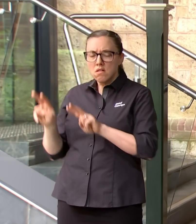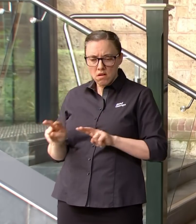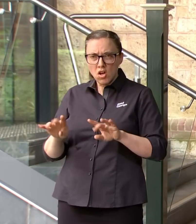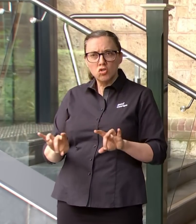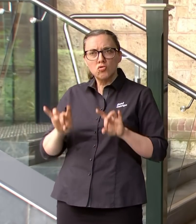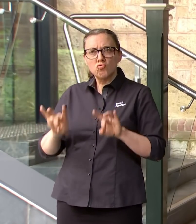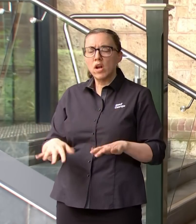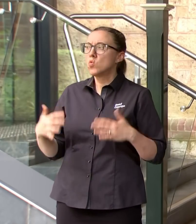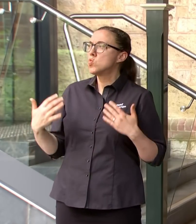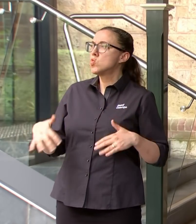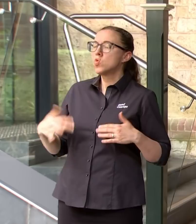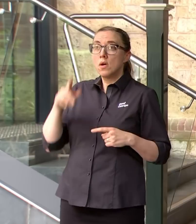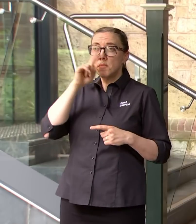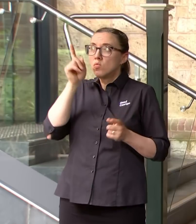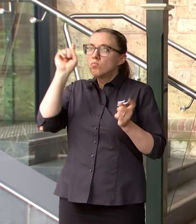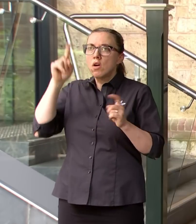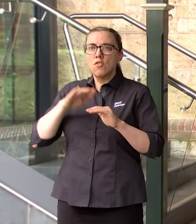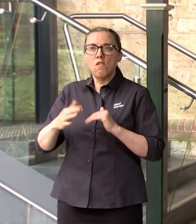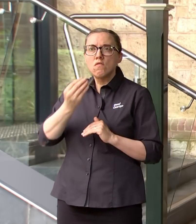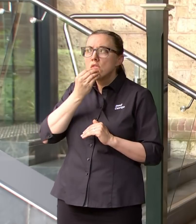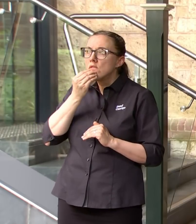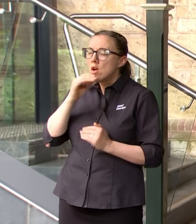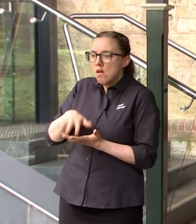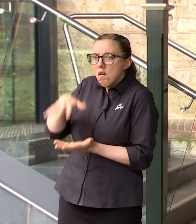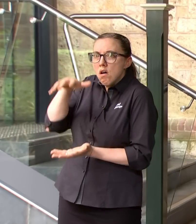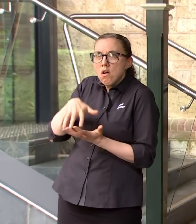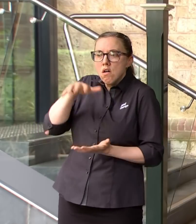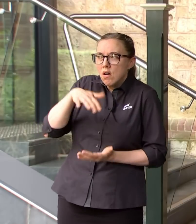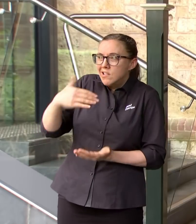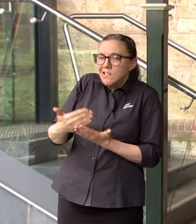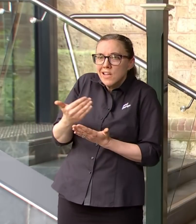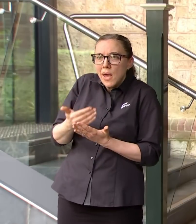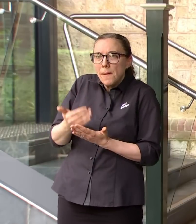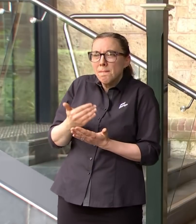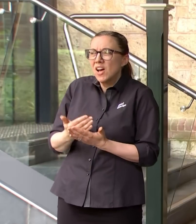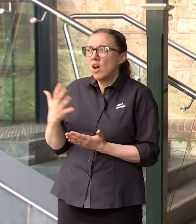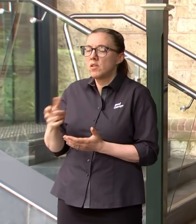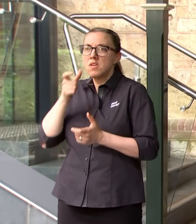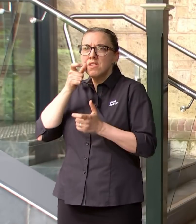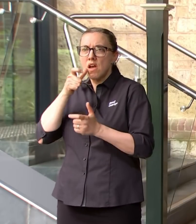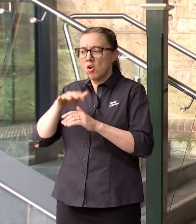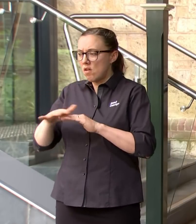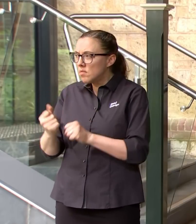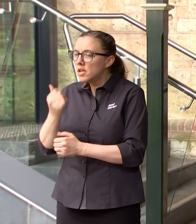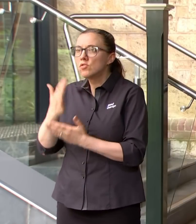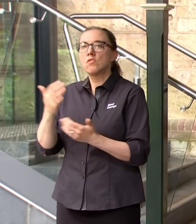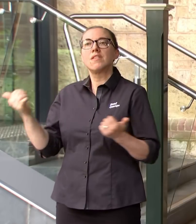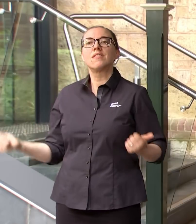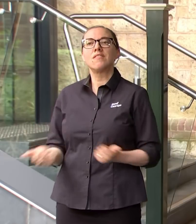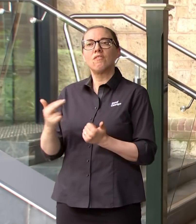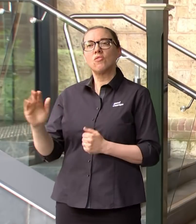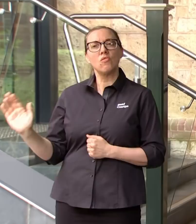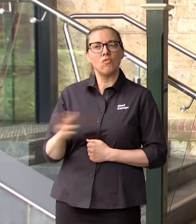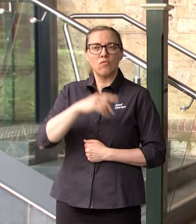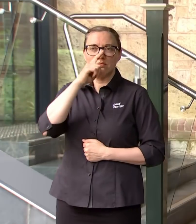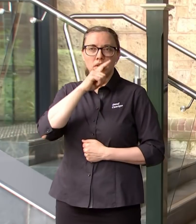or are close contacts of people that are infected that we don't supply slow down those food supply chains. We have seen some